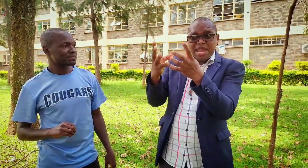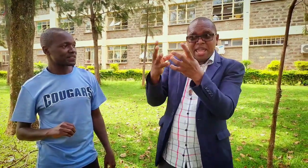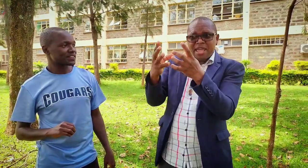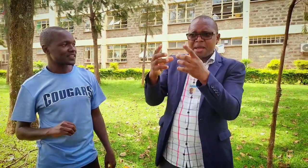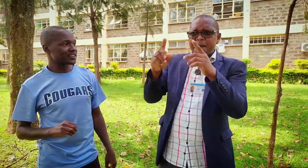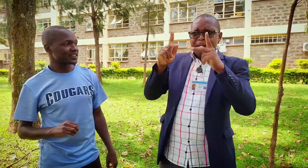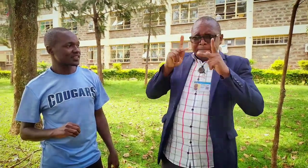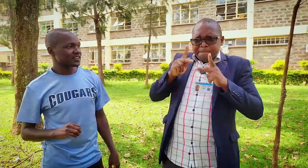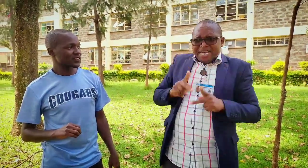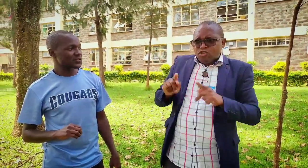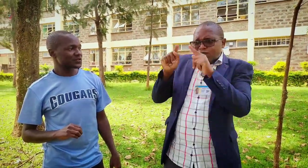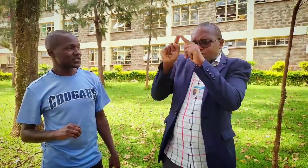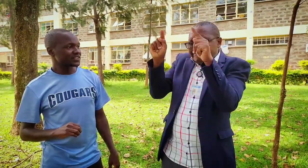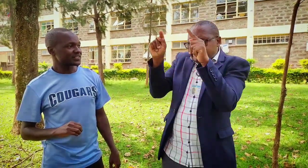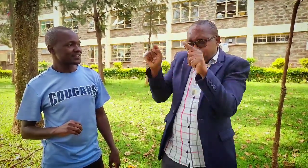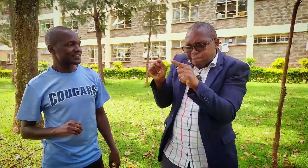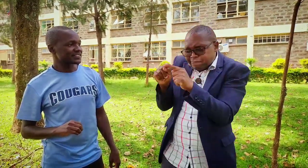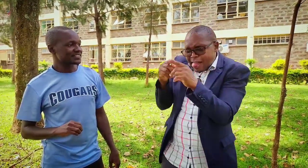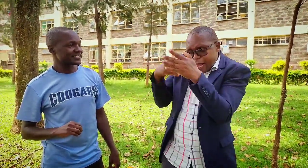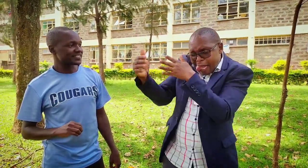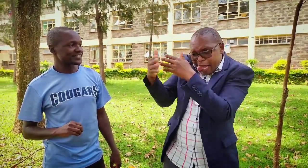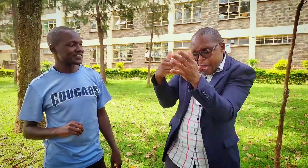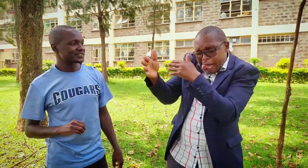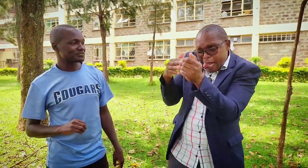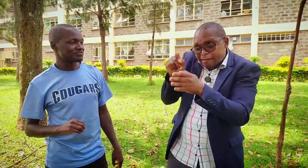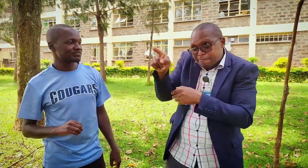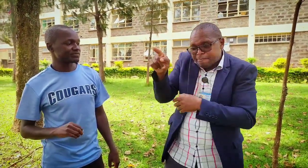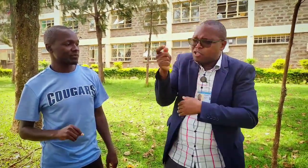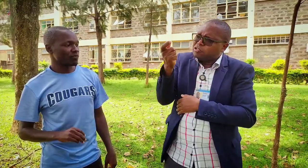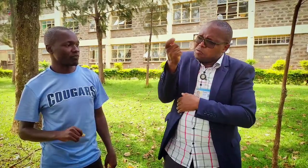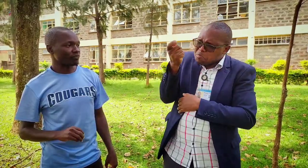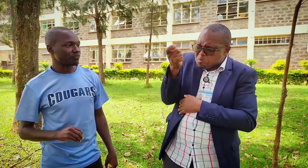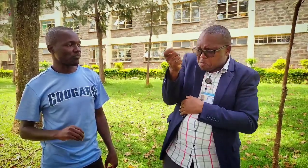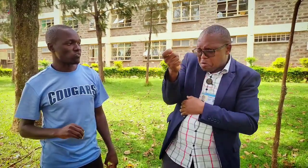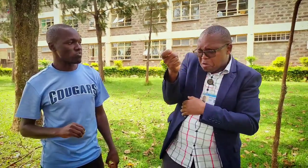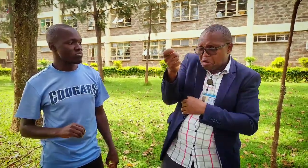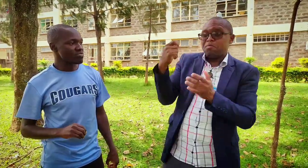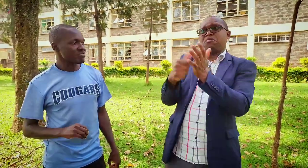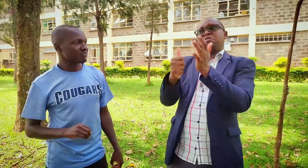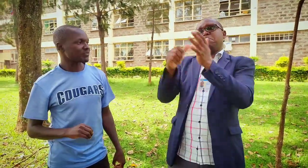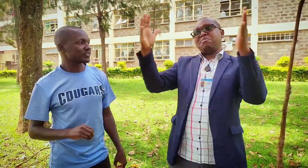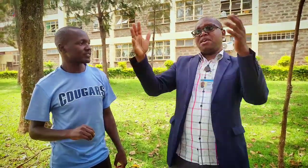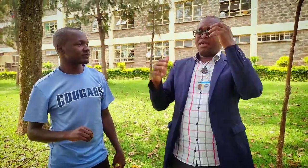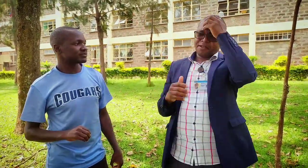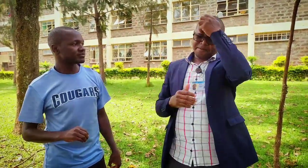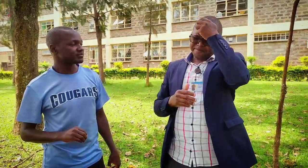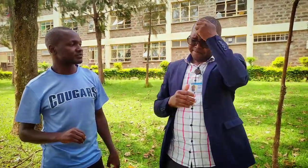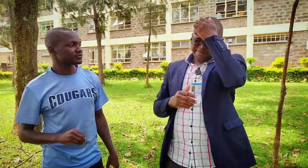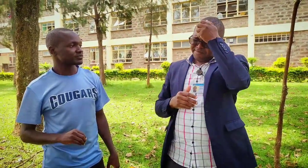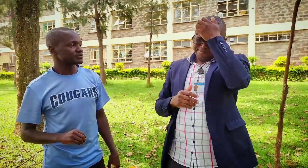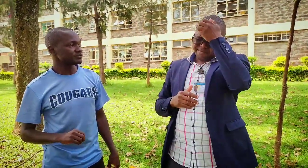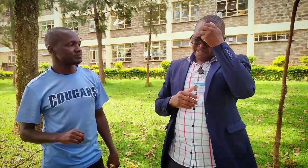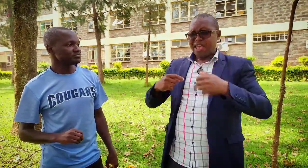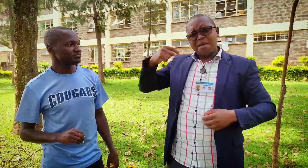we the person that is interpreting is using a small space and that is a big problem